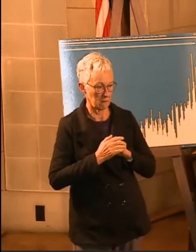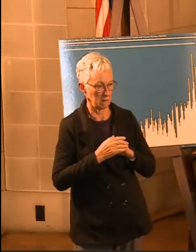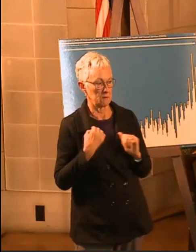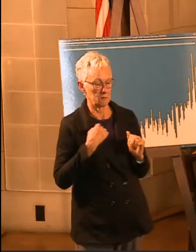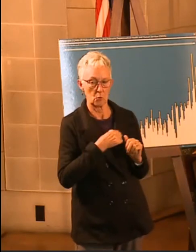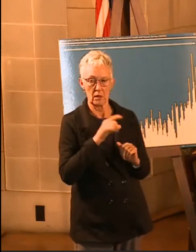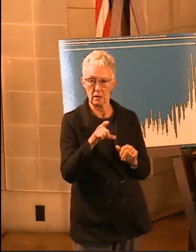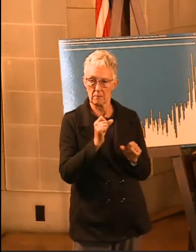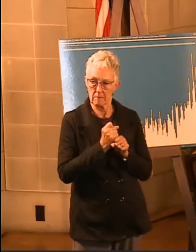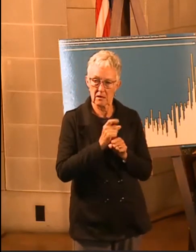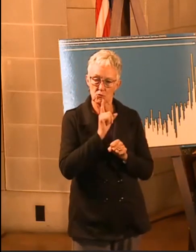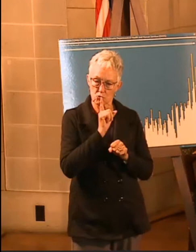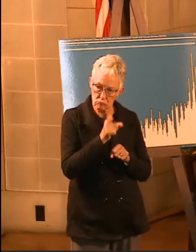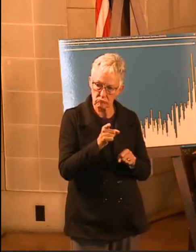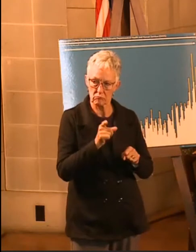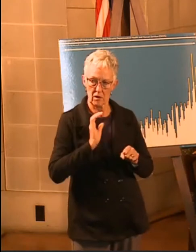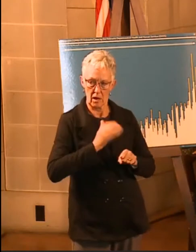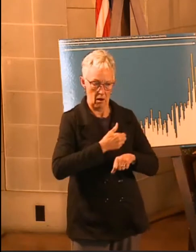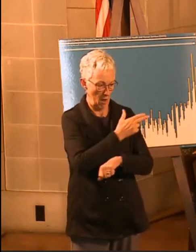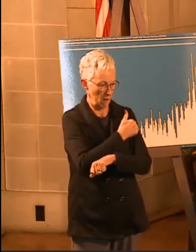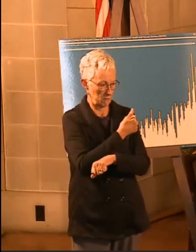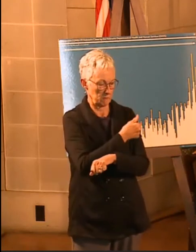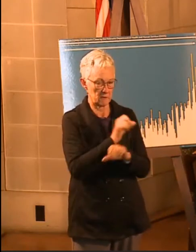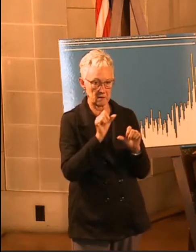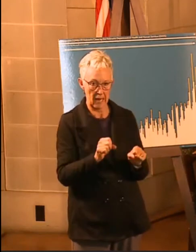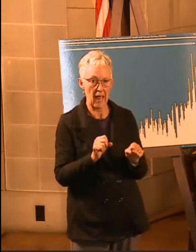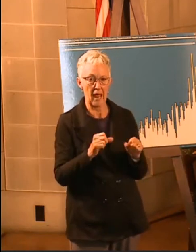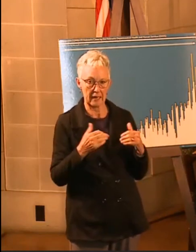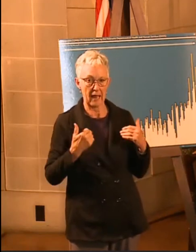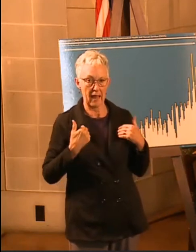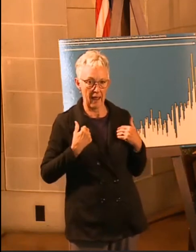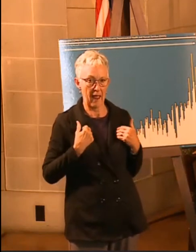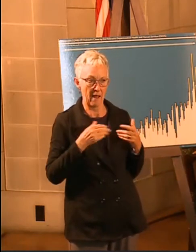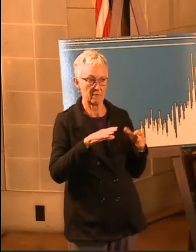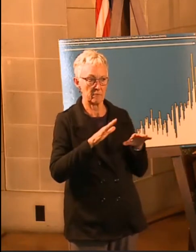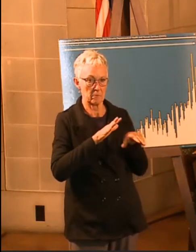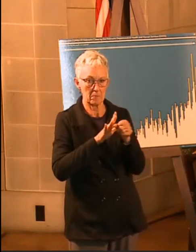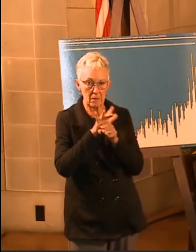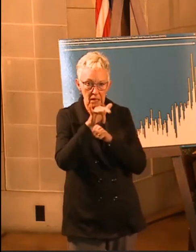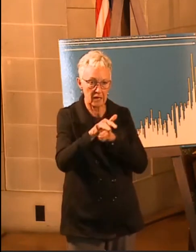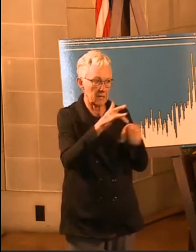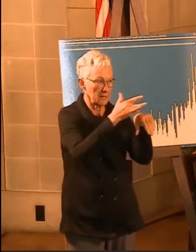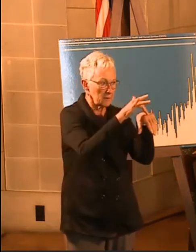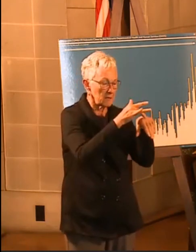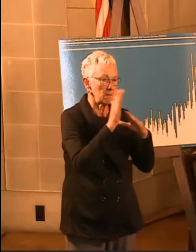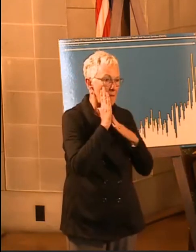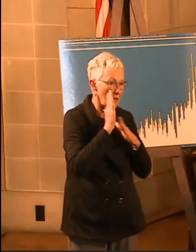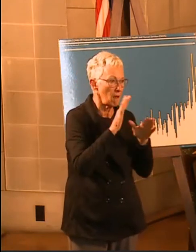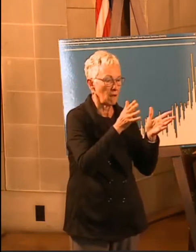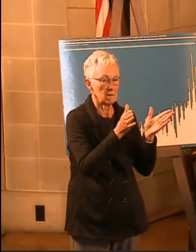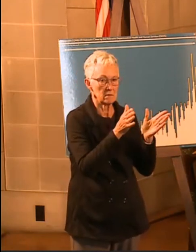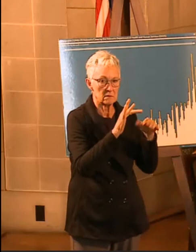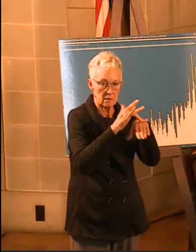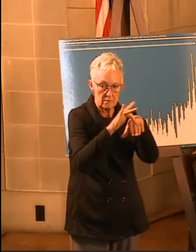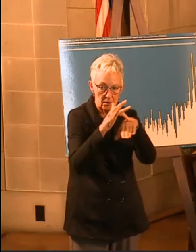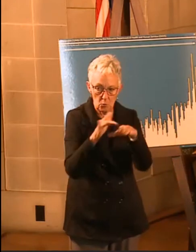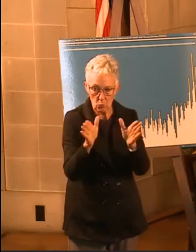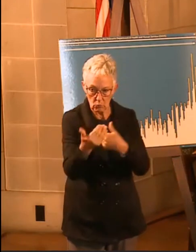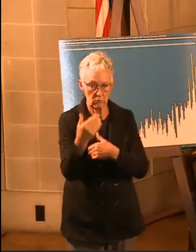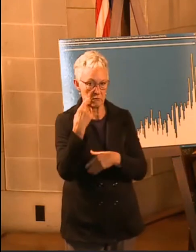that our hospital systems can continue to be able to provide the acute care for the folks who are coming to them. So that's kind of our second program.